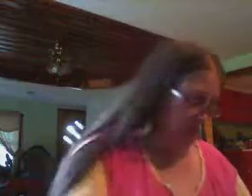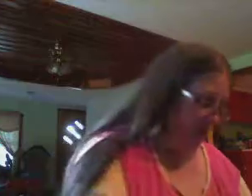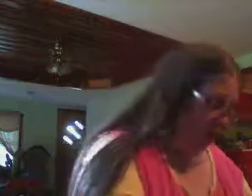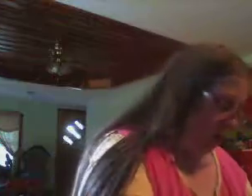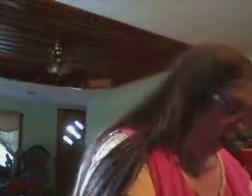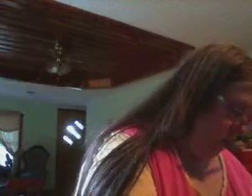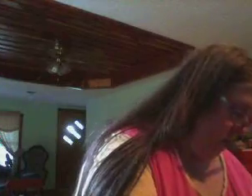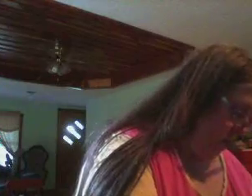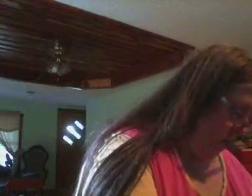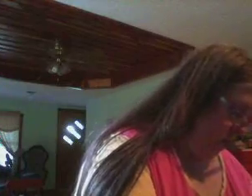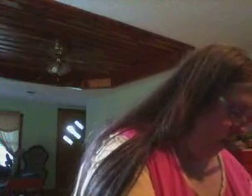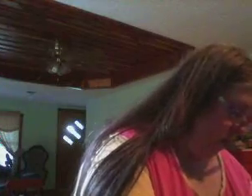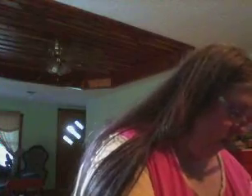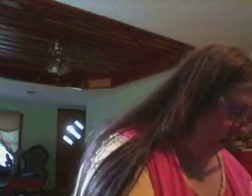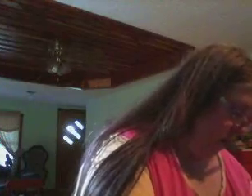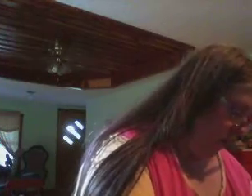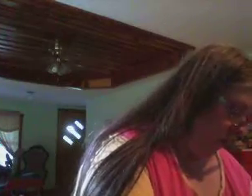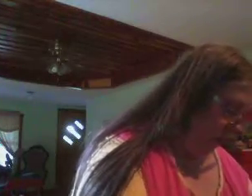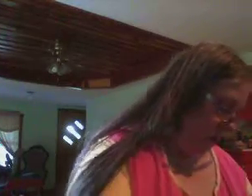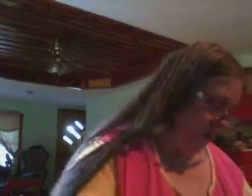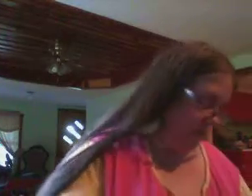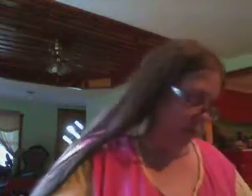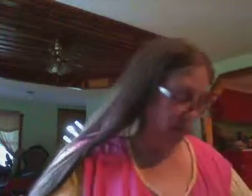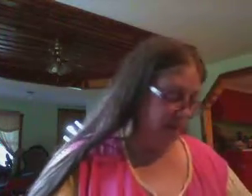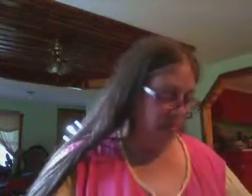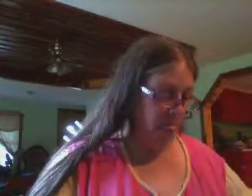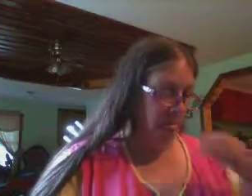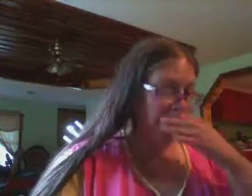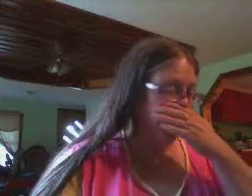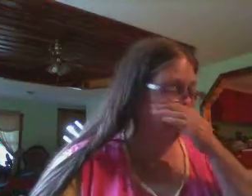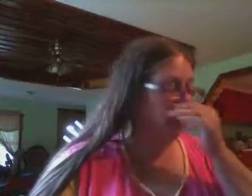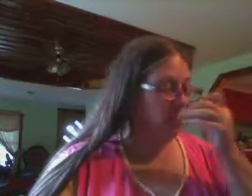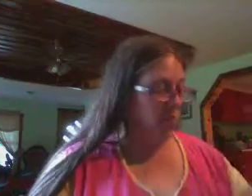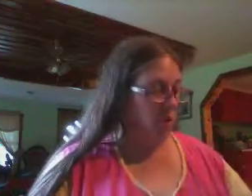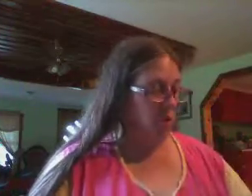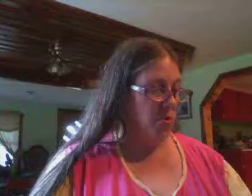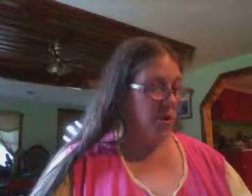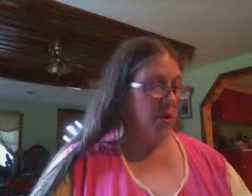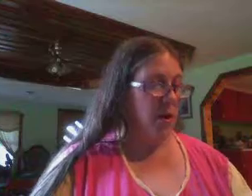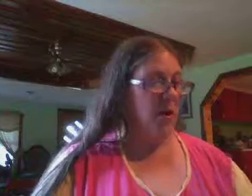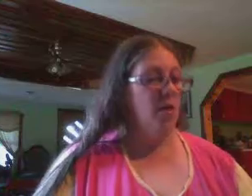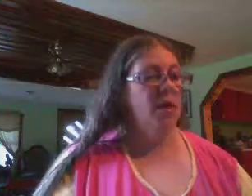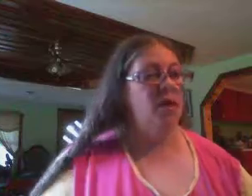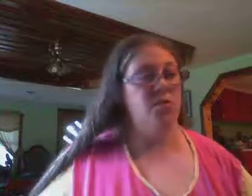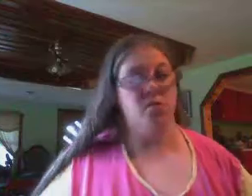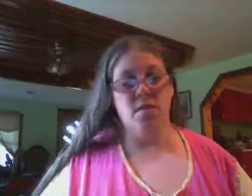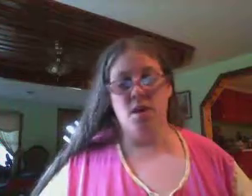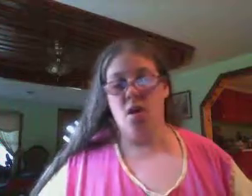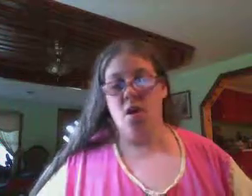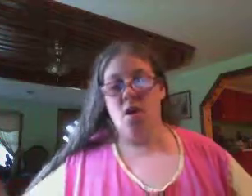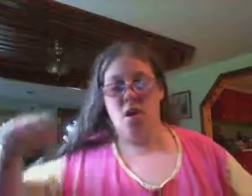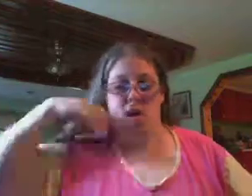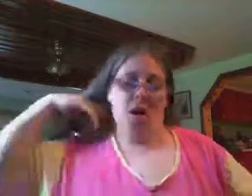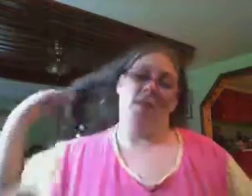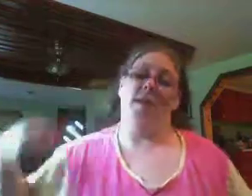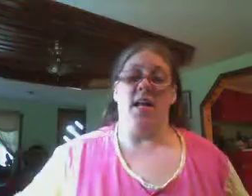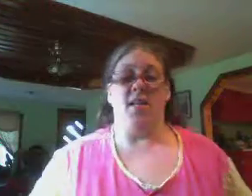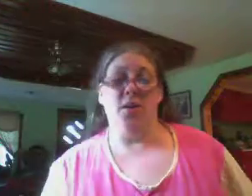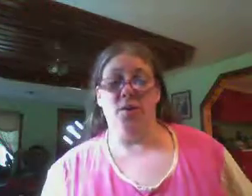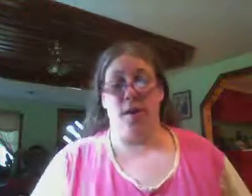below. What it made you think of when I first said it. And, what you think about it and all that kind of stuff. All that kind of good,